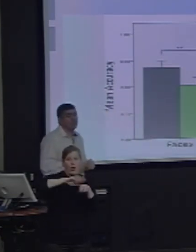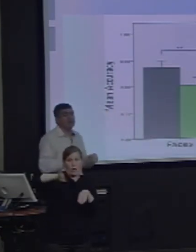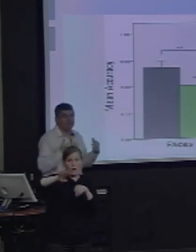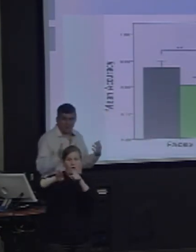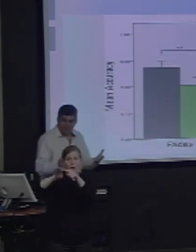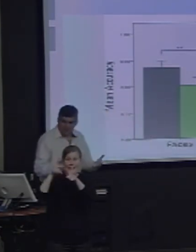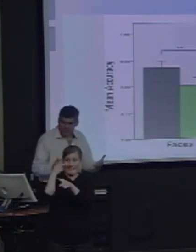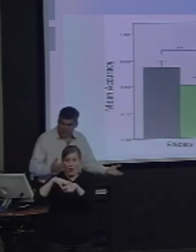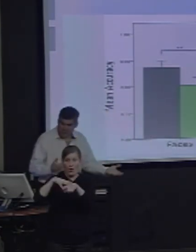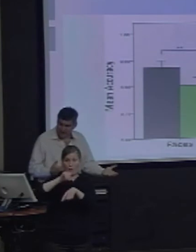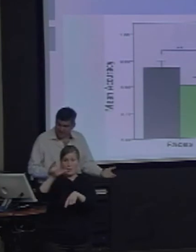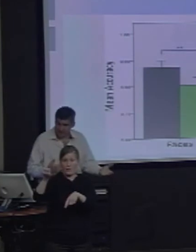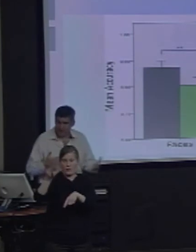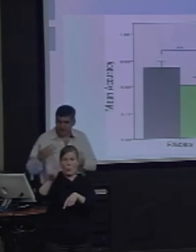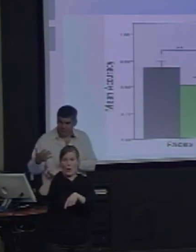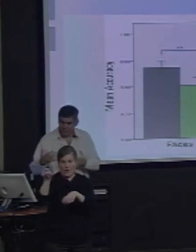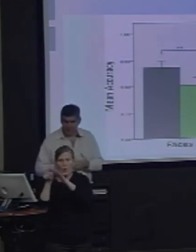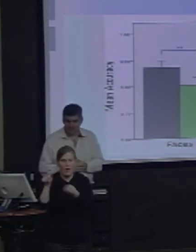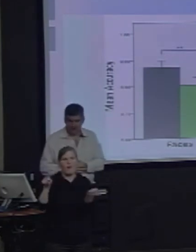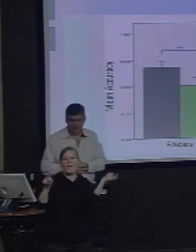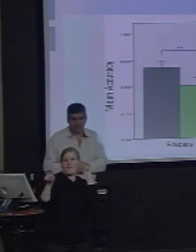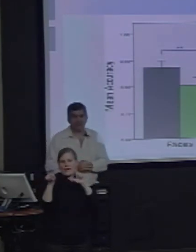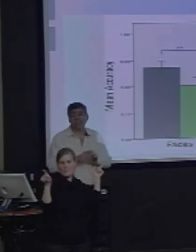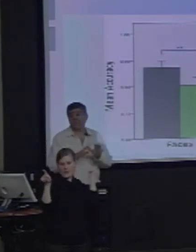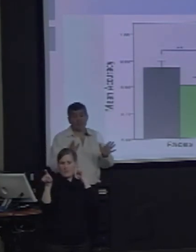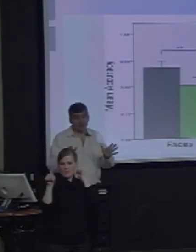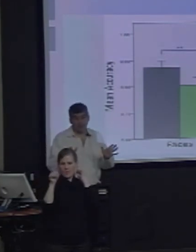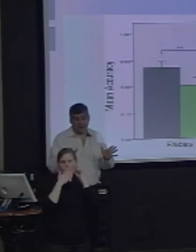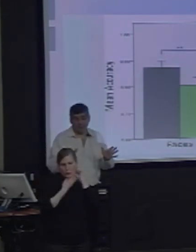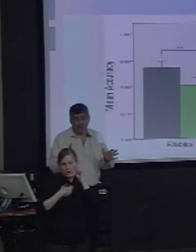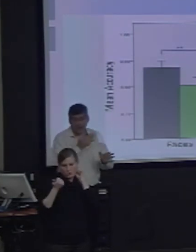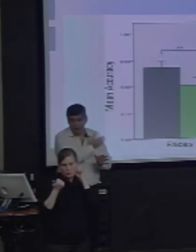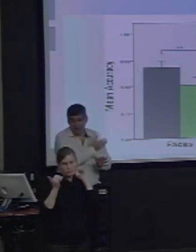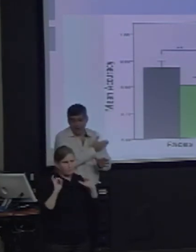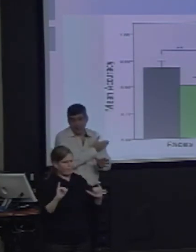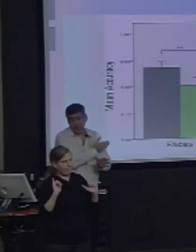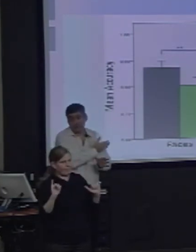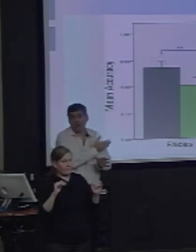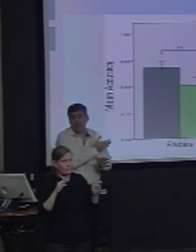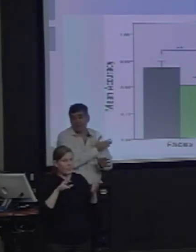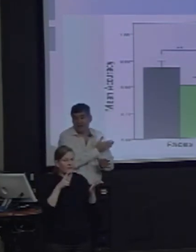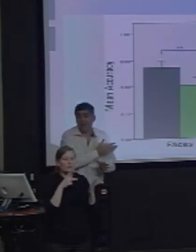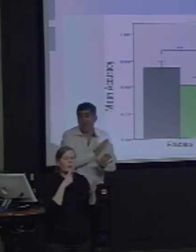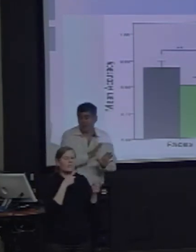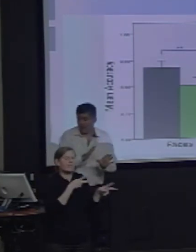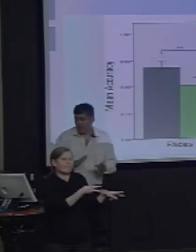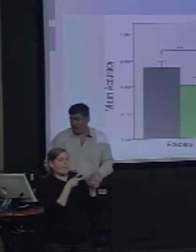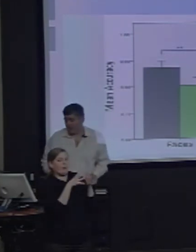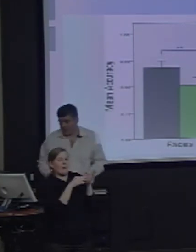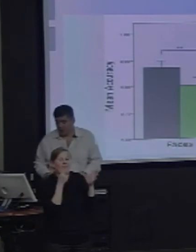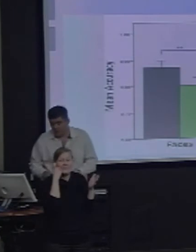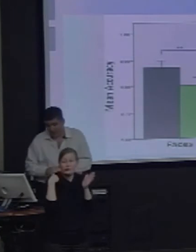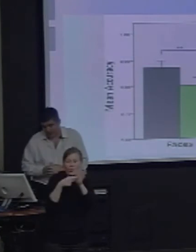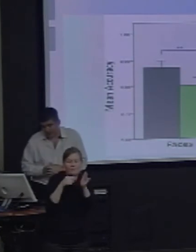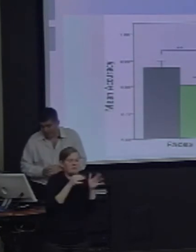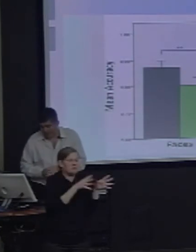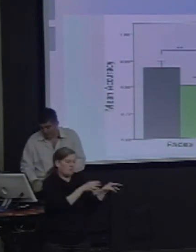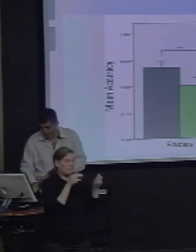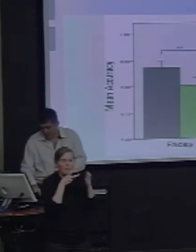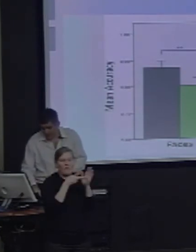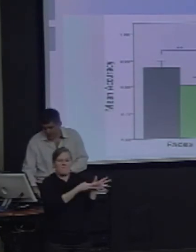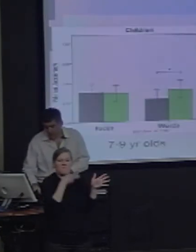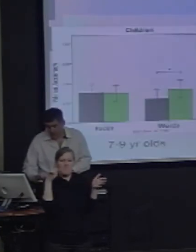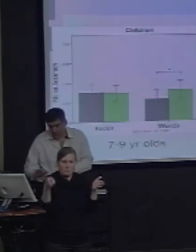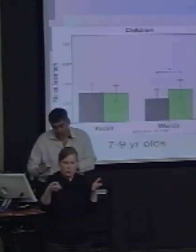conversely, you're better for right, left field for faces. So that's just a replication of what I showed you earlier in this new paradigm.